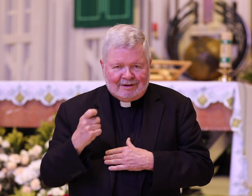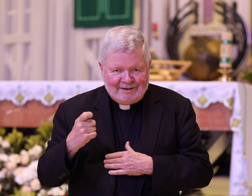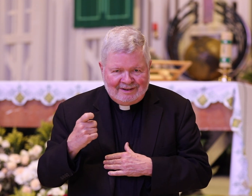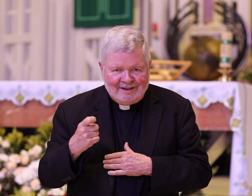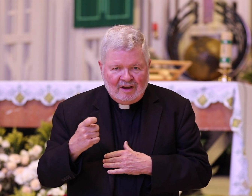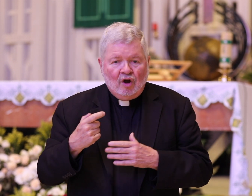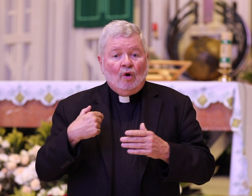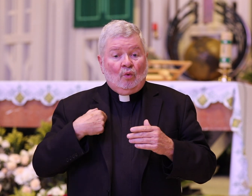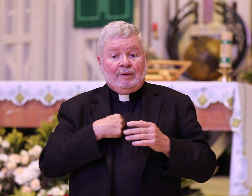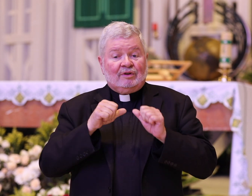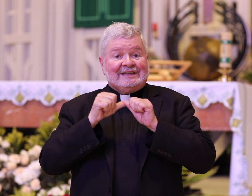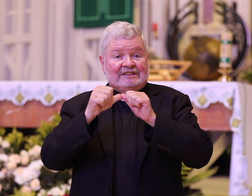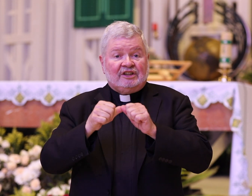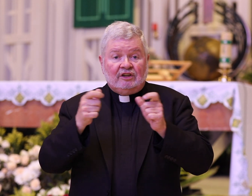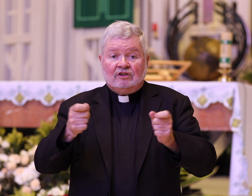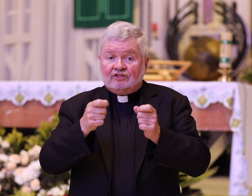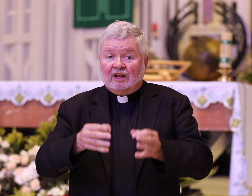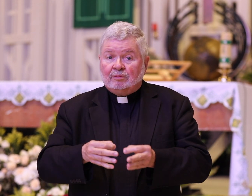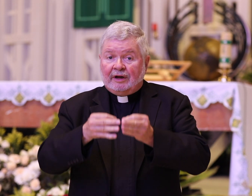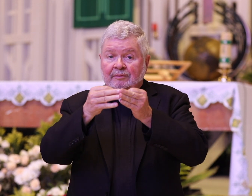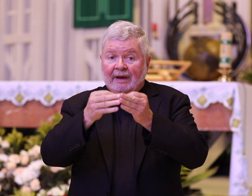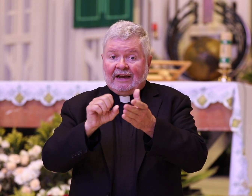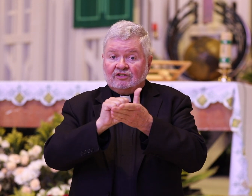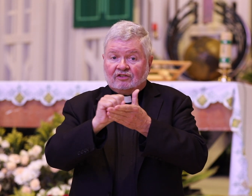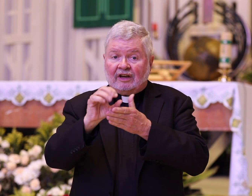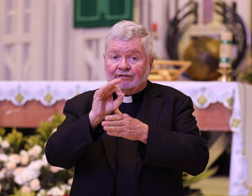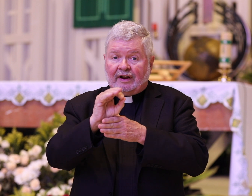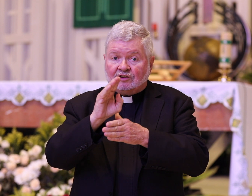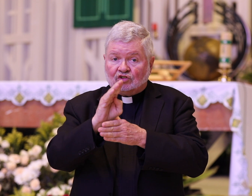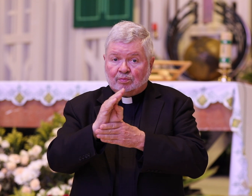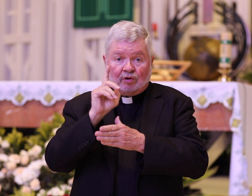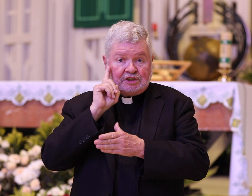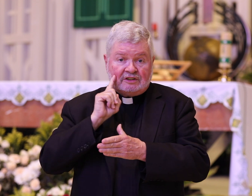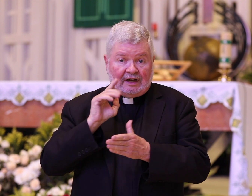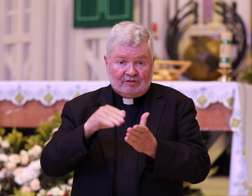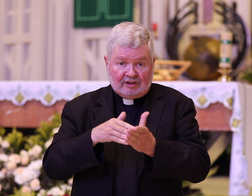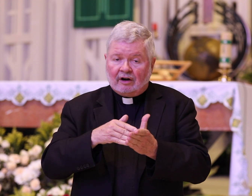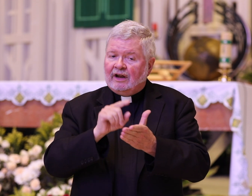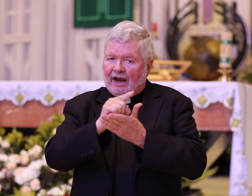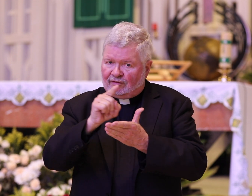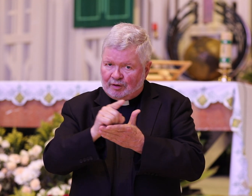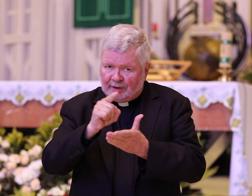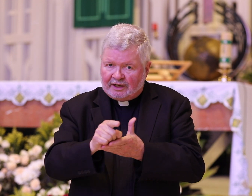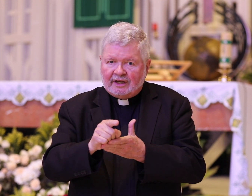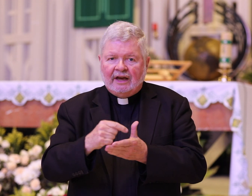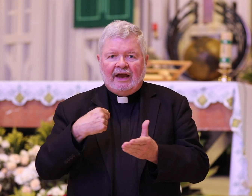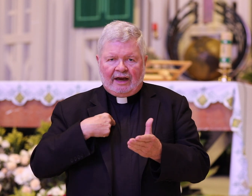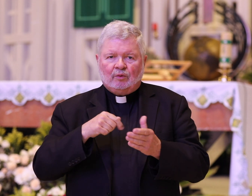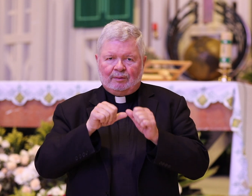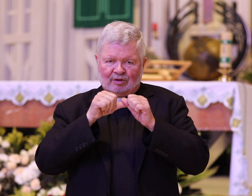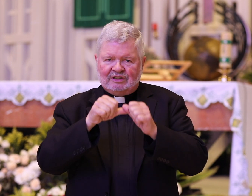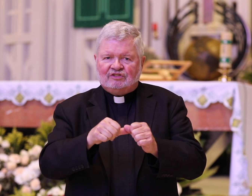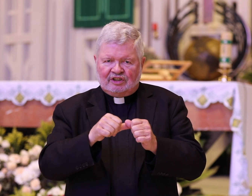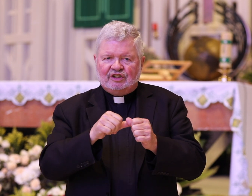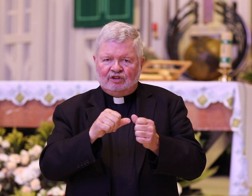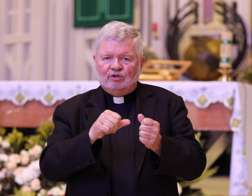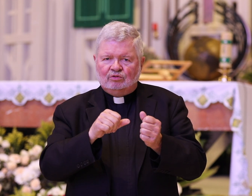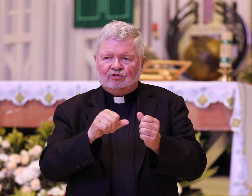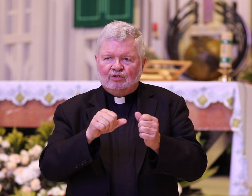we will continue to celebrate Mass at St. Francis Borgia Deaf Center every week and we will continue to